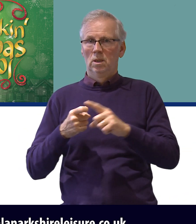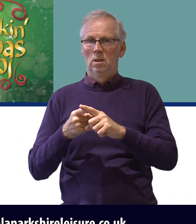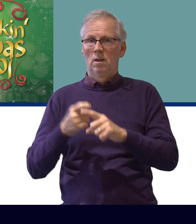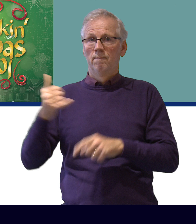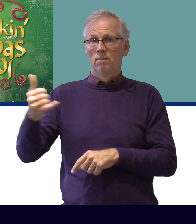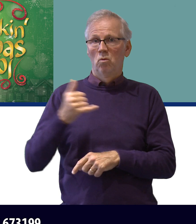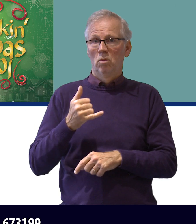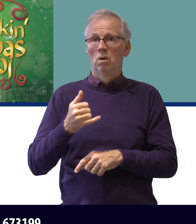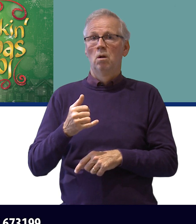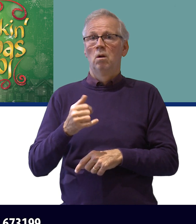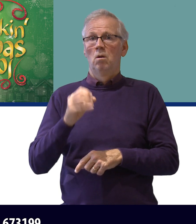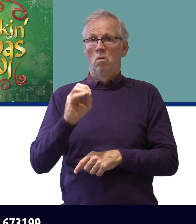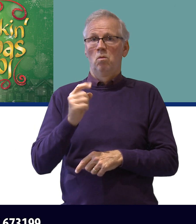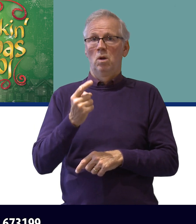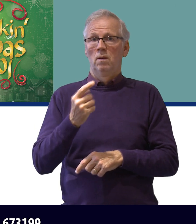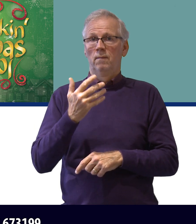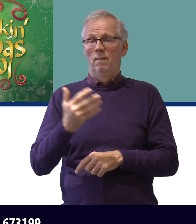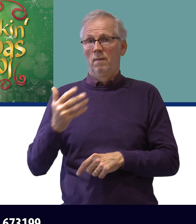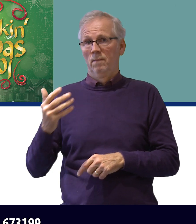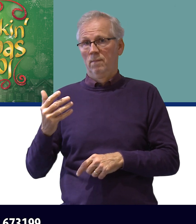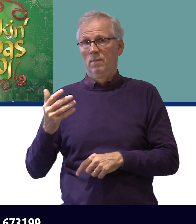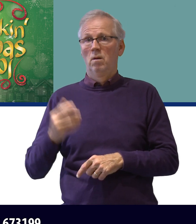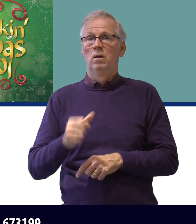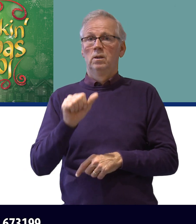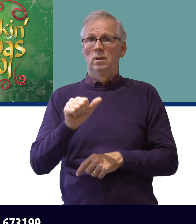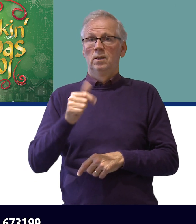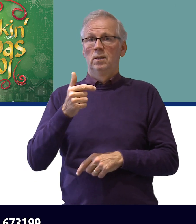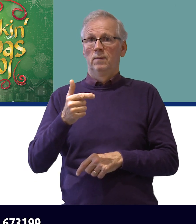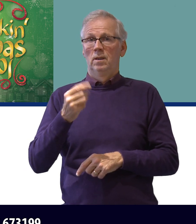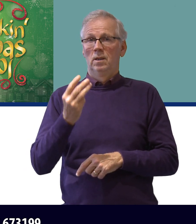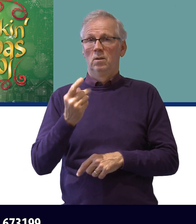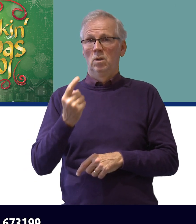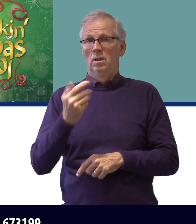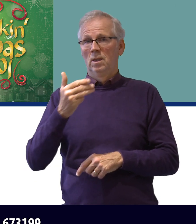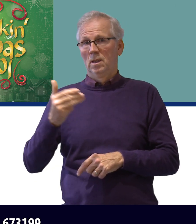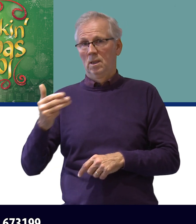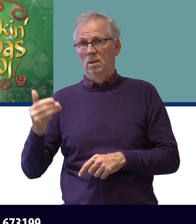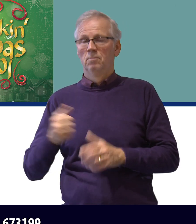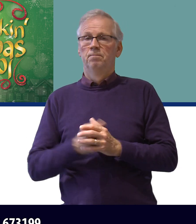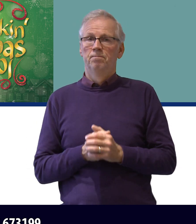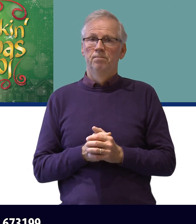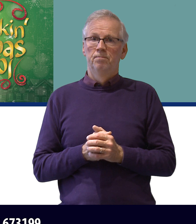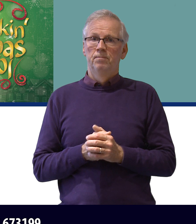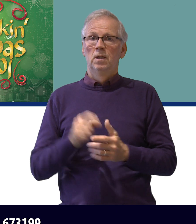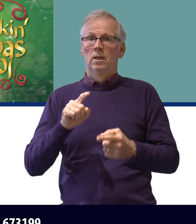Phone 01555 673199